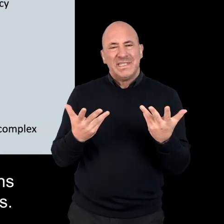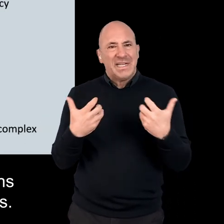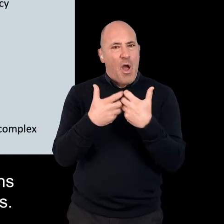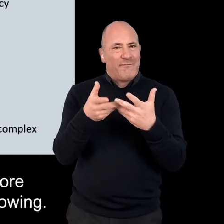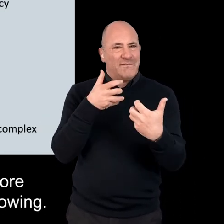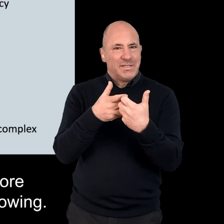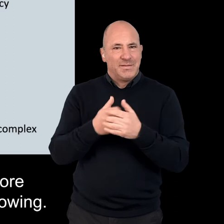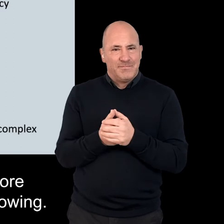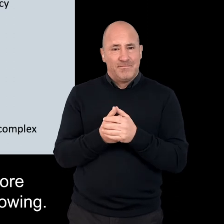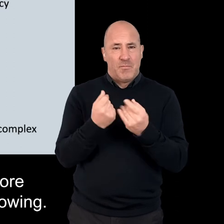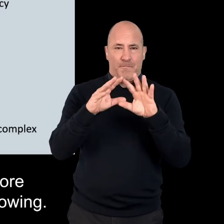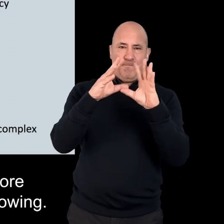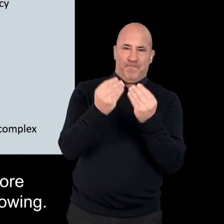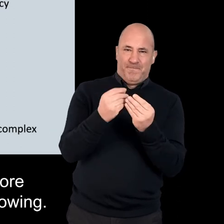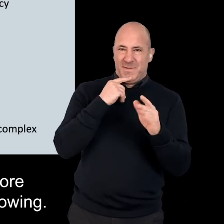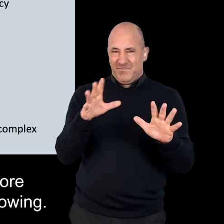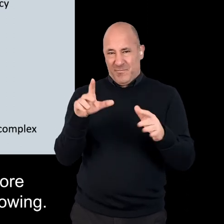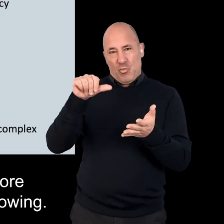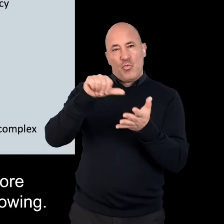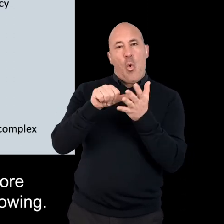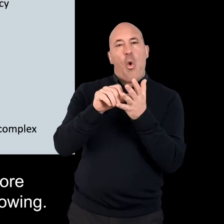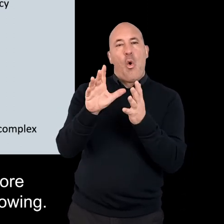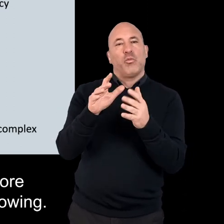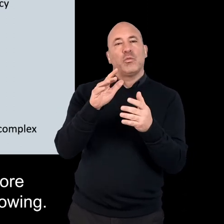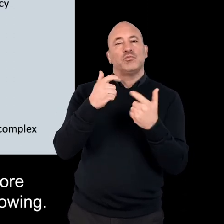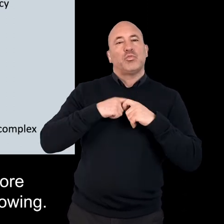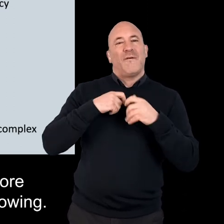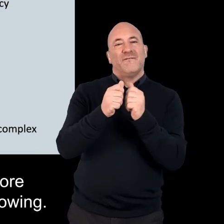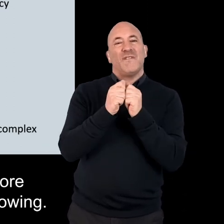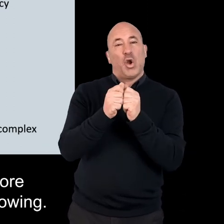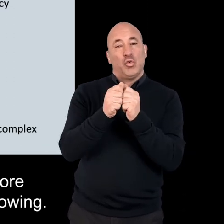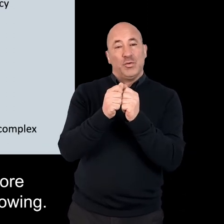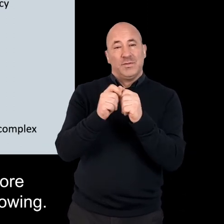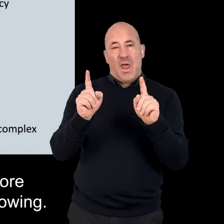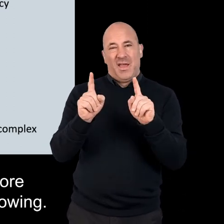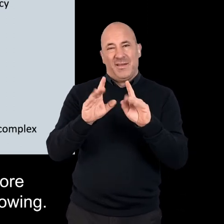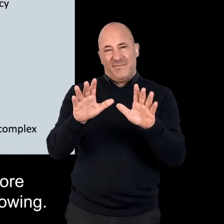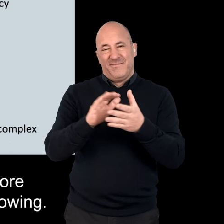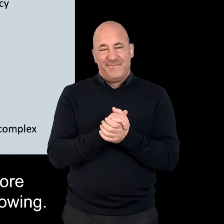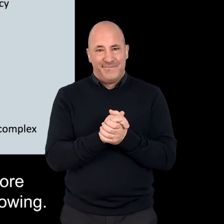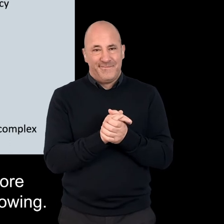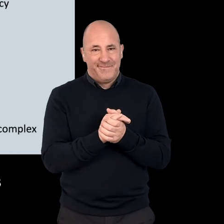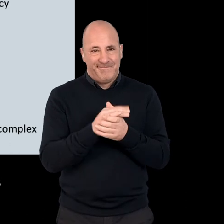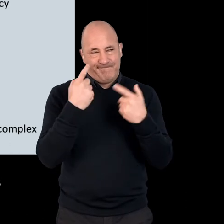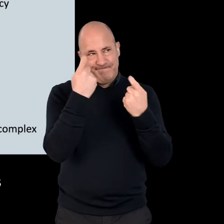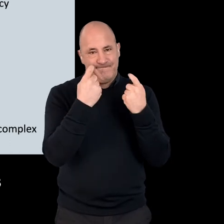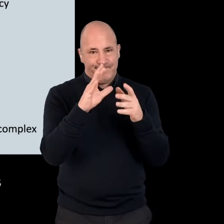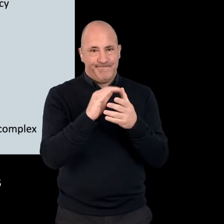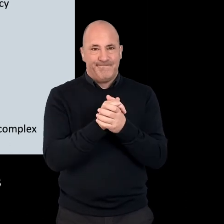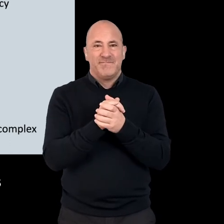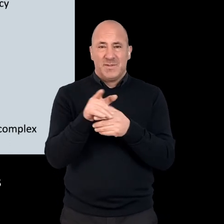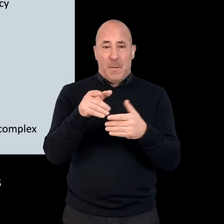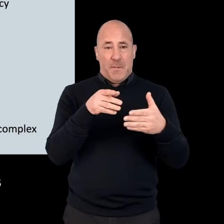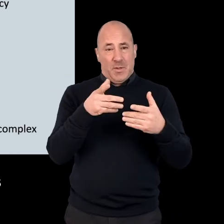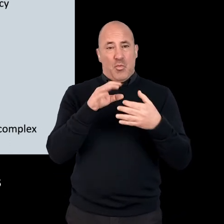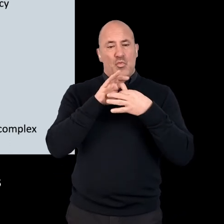values. Some overall implications for social work values include the following. The better